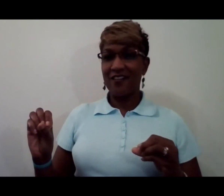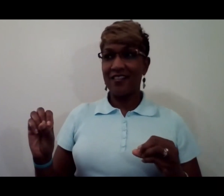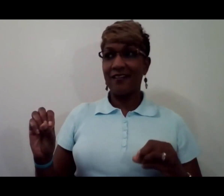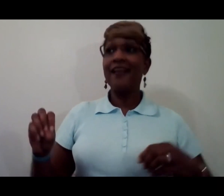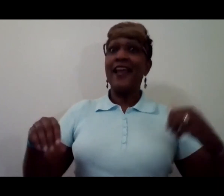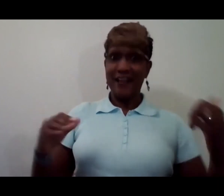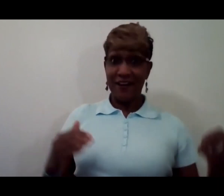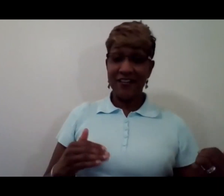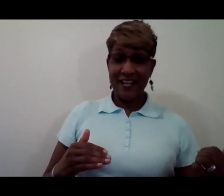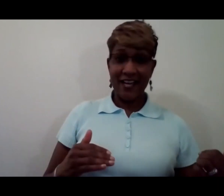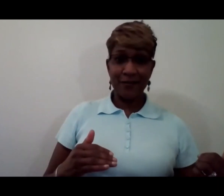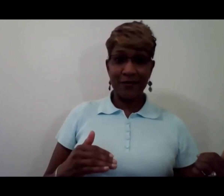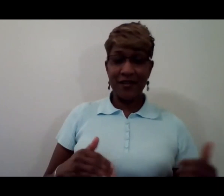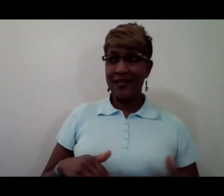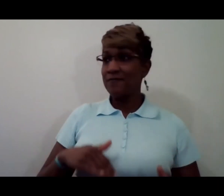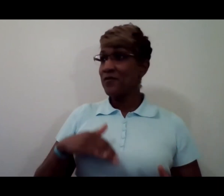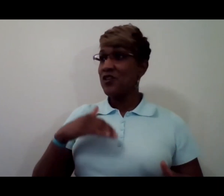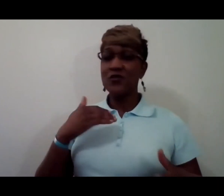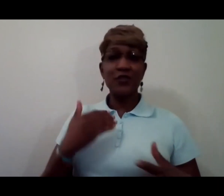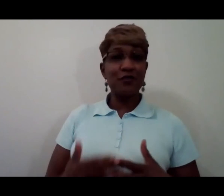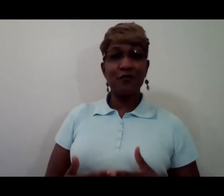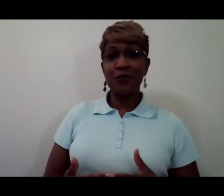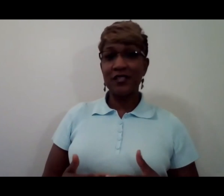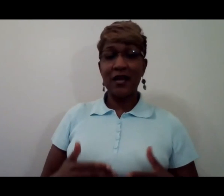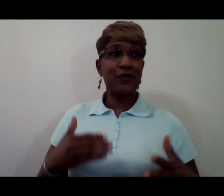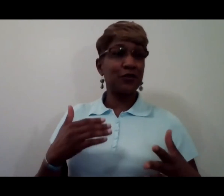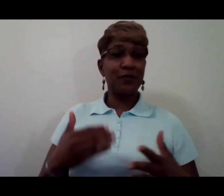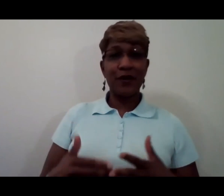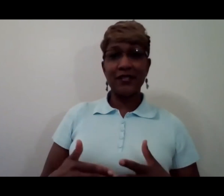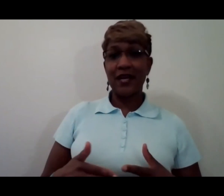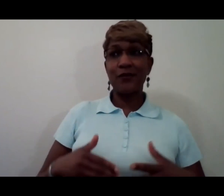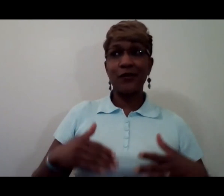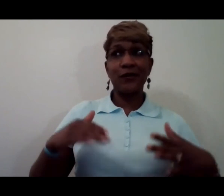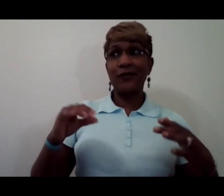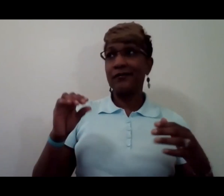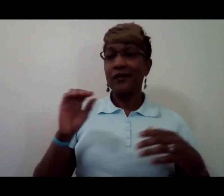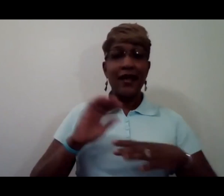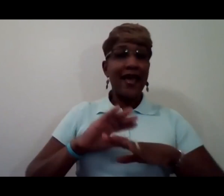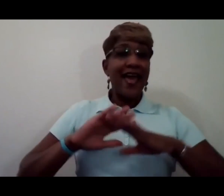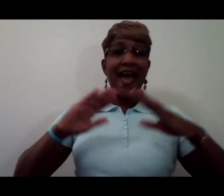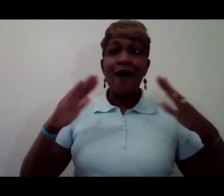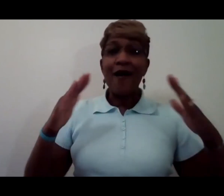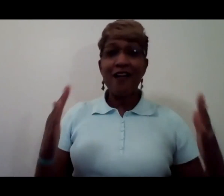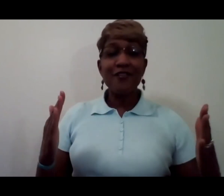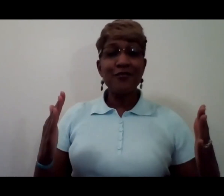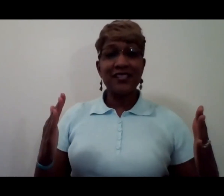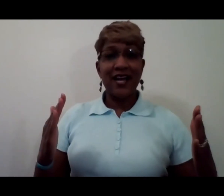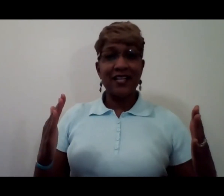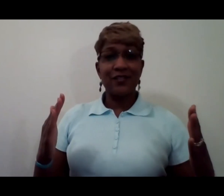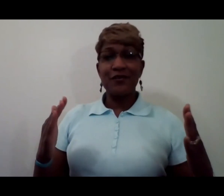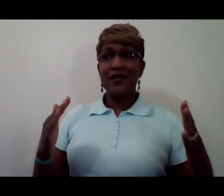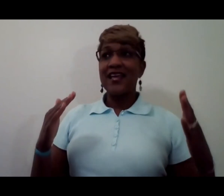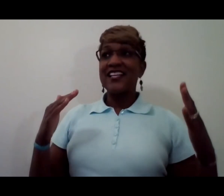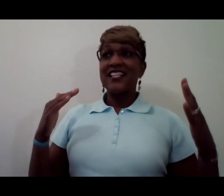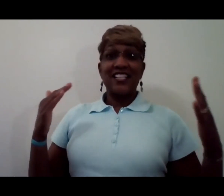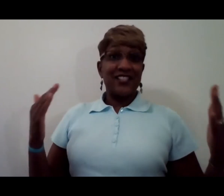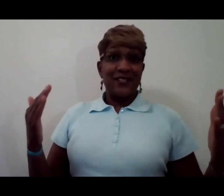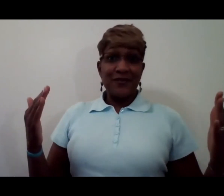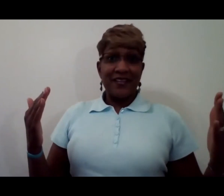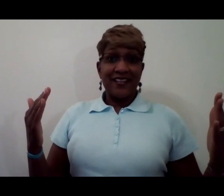healthier in earning income doing it you can do a full-time you can do a part-time you can do it however you decide to do it just do it